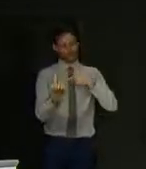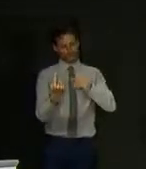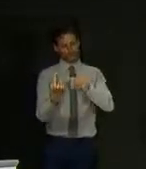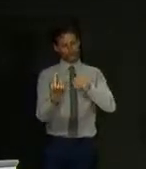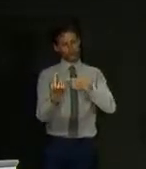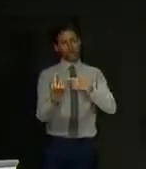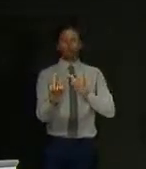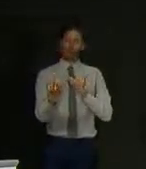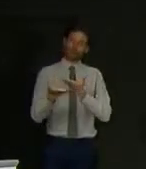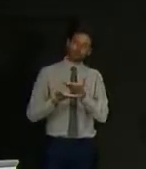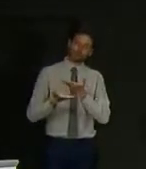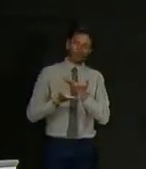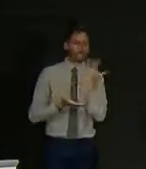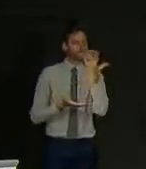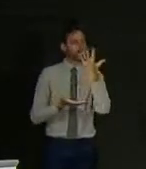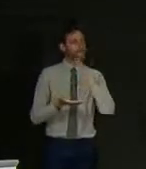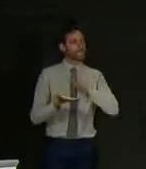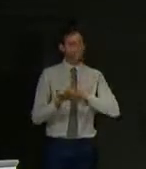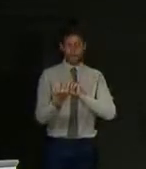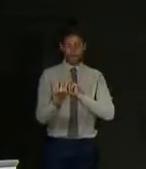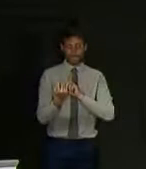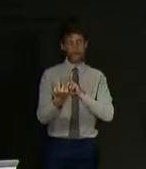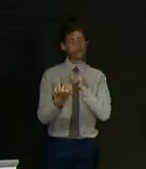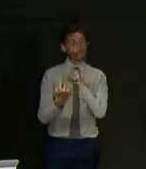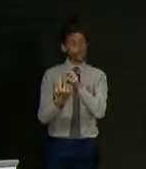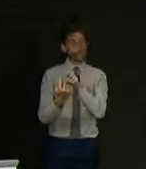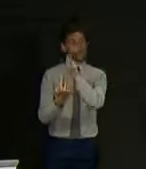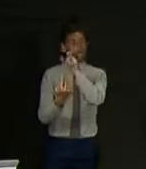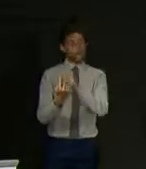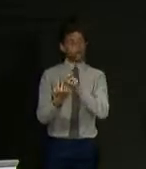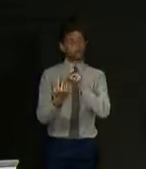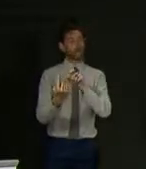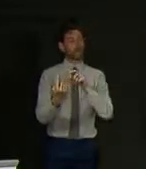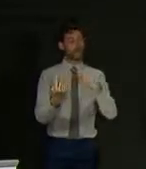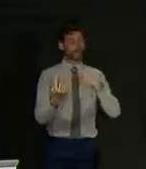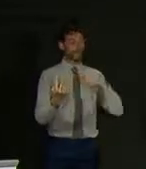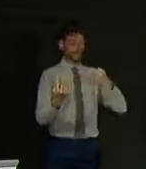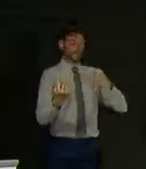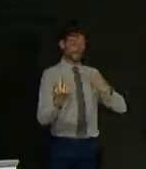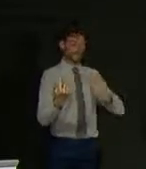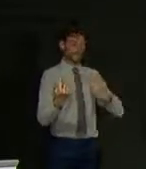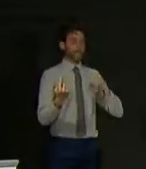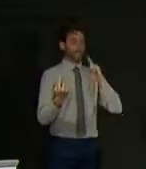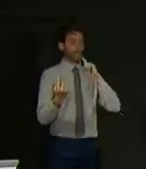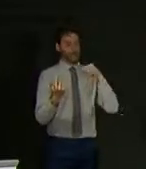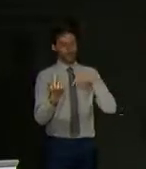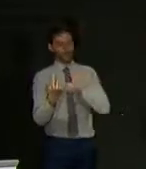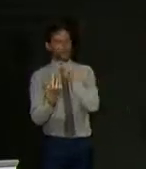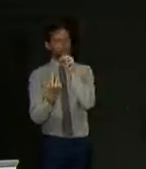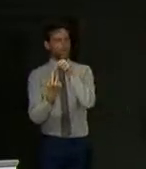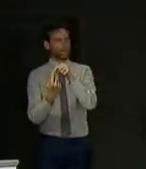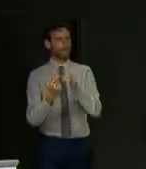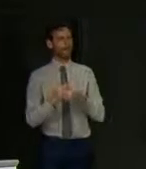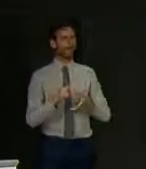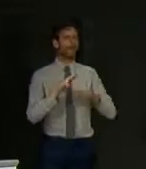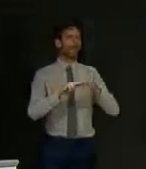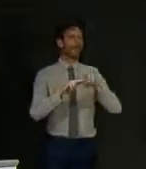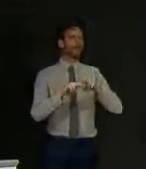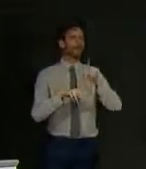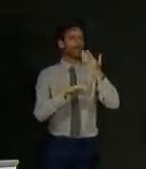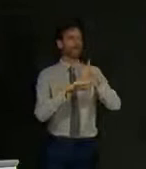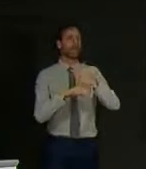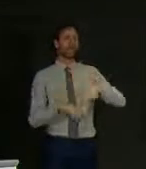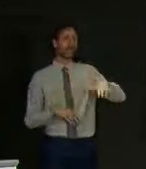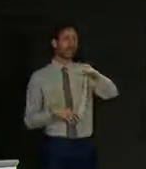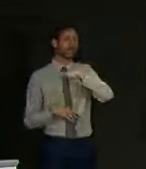that, the group of people who are contacted. If you look at some workplaces where, you know, staff and colleagues are two metres apart but they're